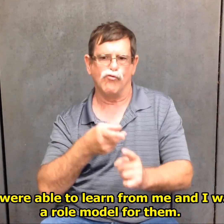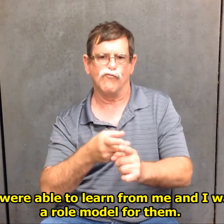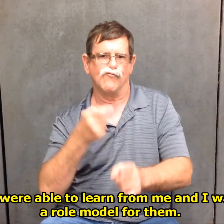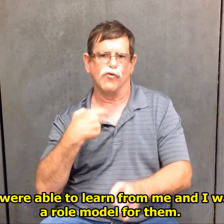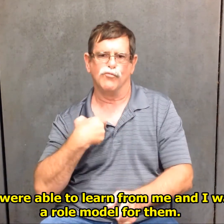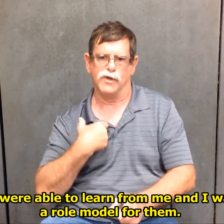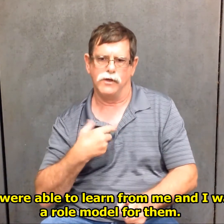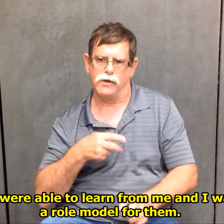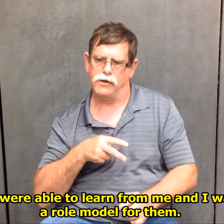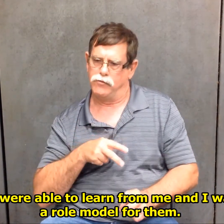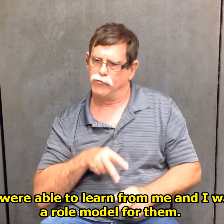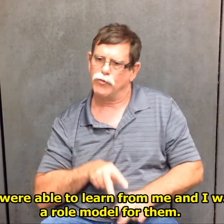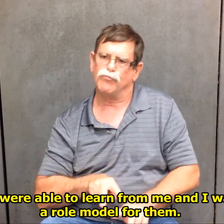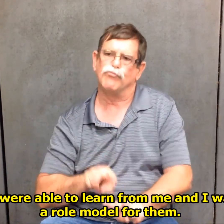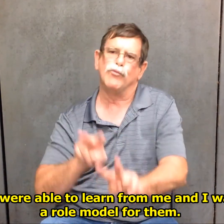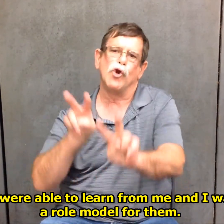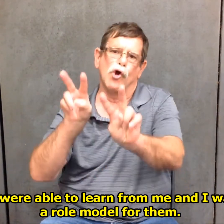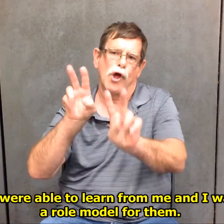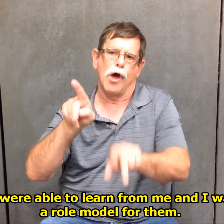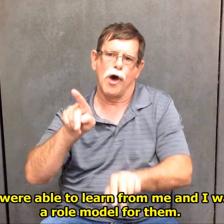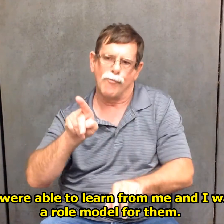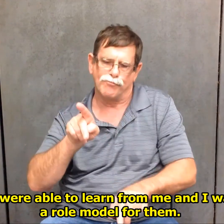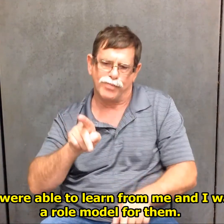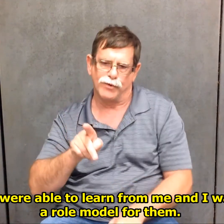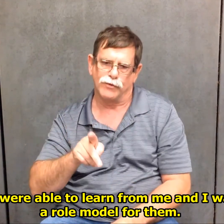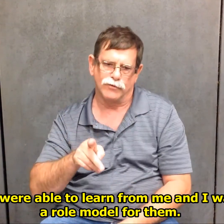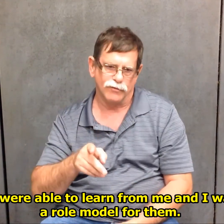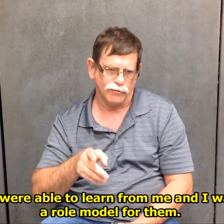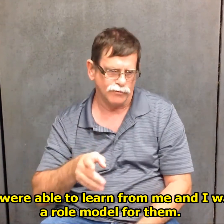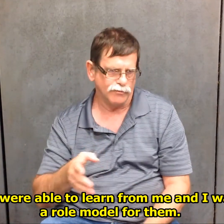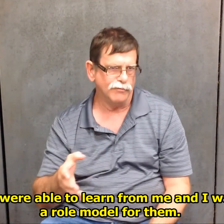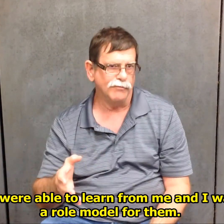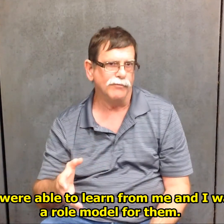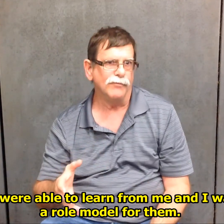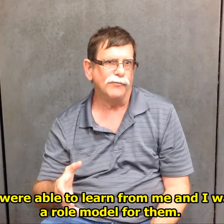The children were able to learn from me and I was able to be a role model for them.